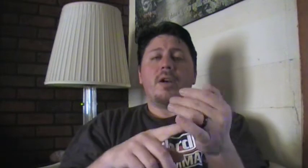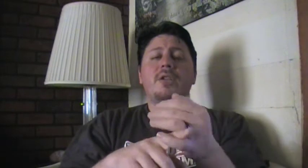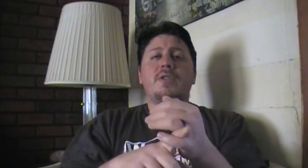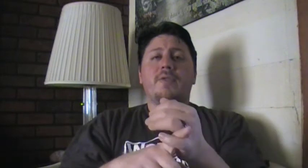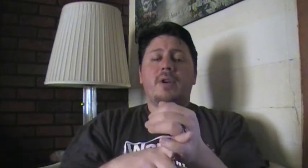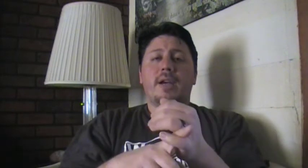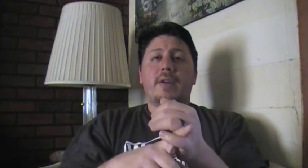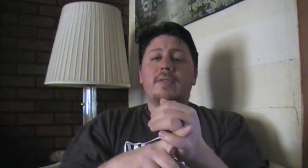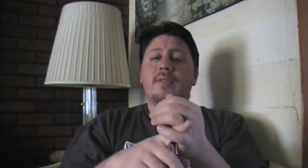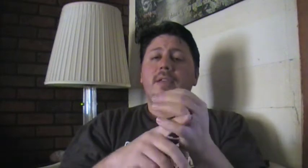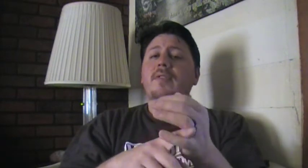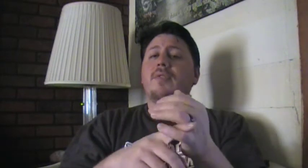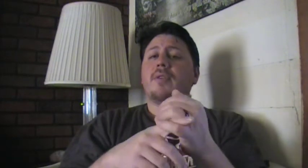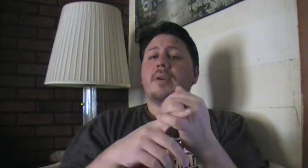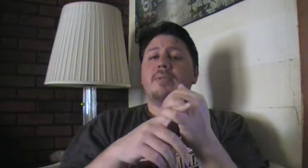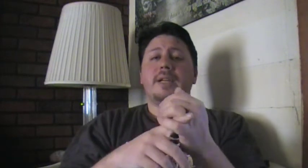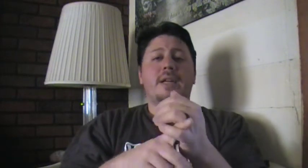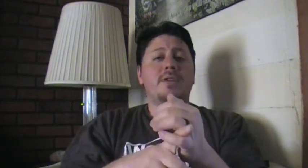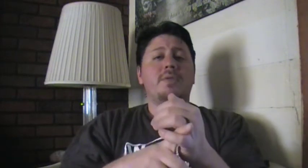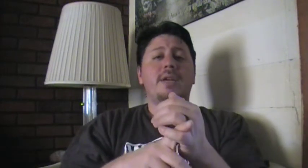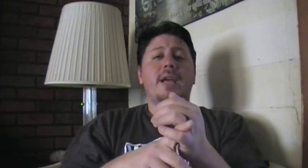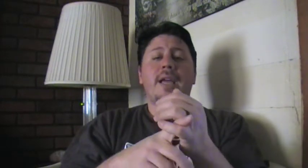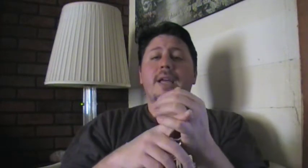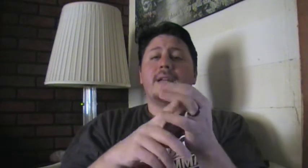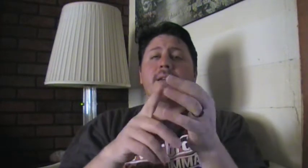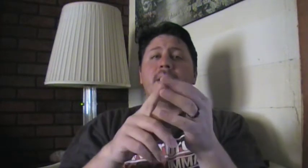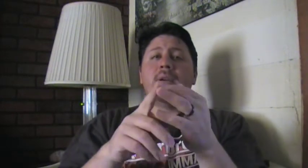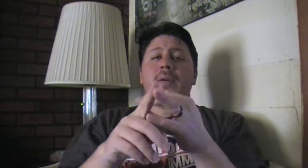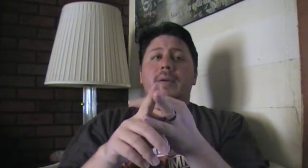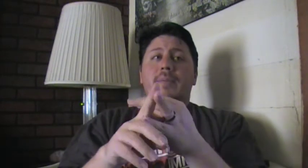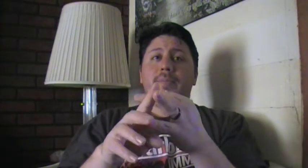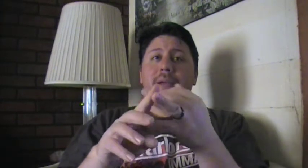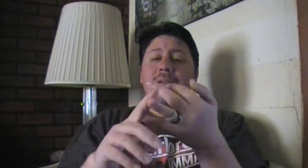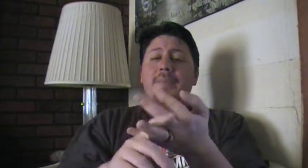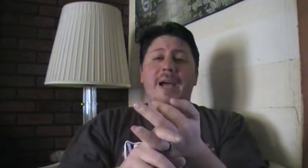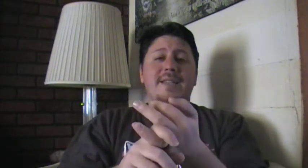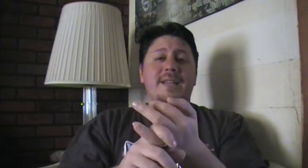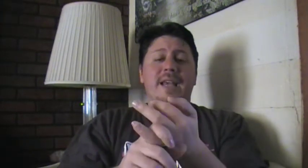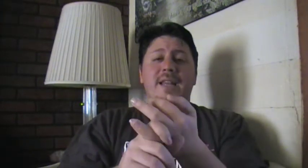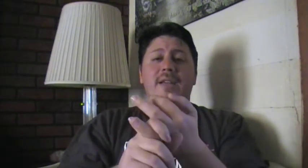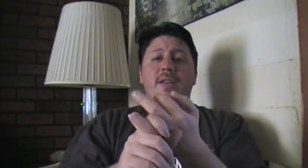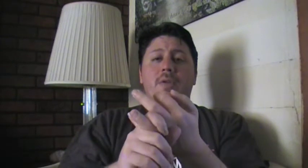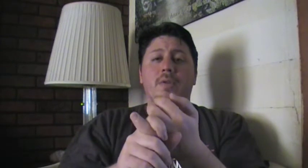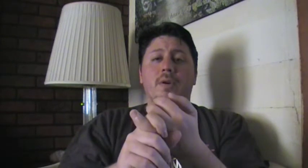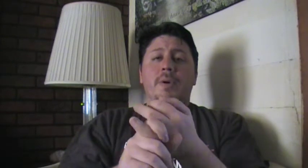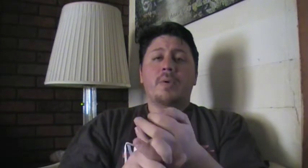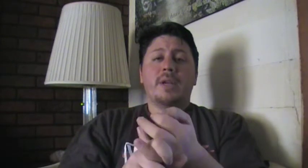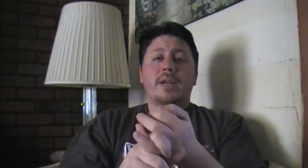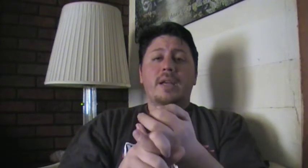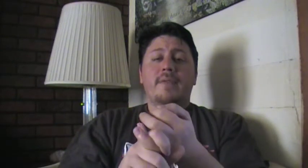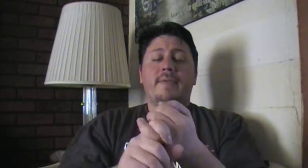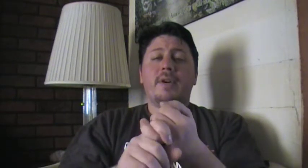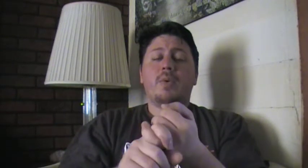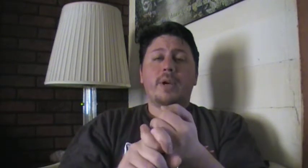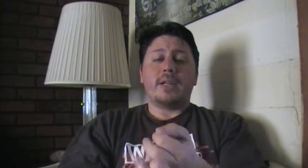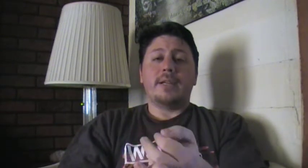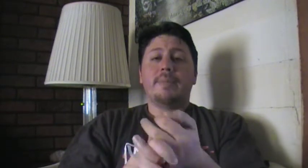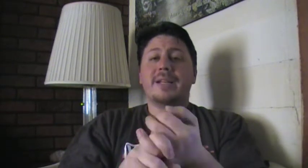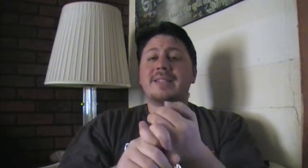not just for knockouts. These are for complete injury and incapacitating your opponent very quickly, but it's not